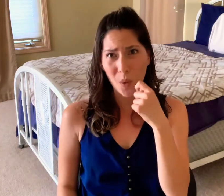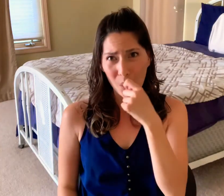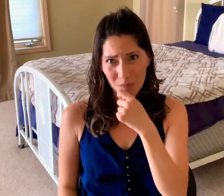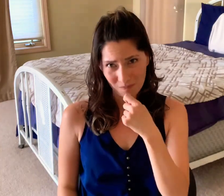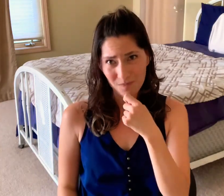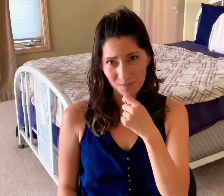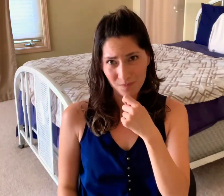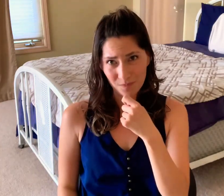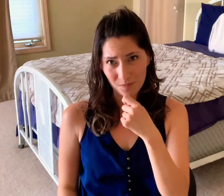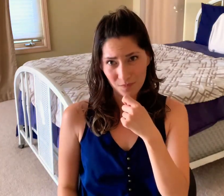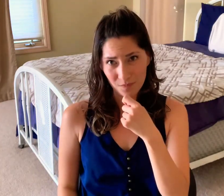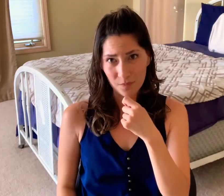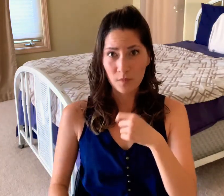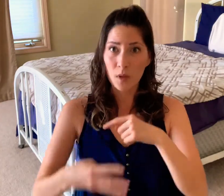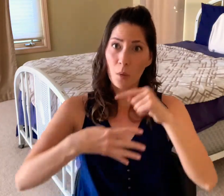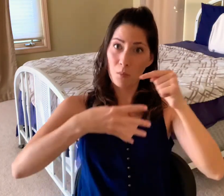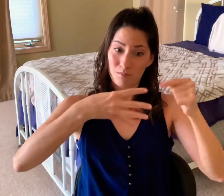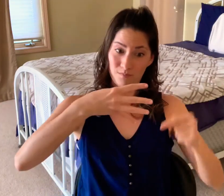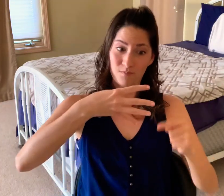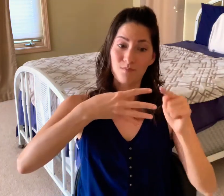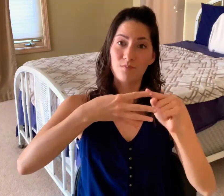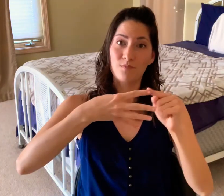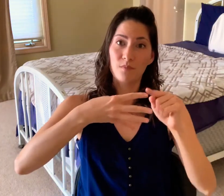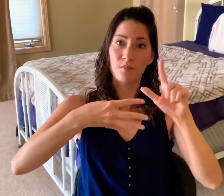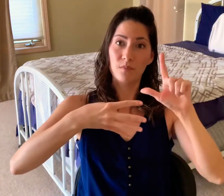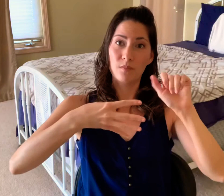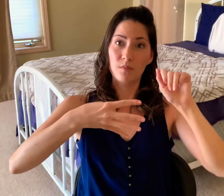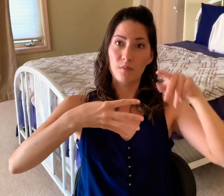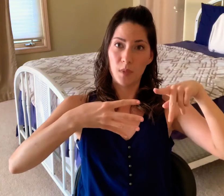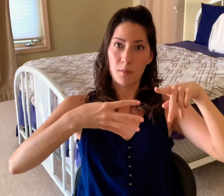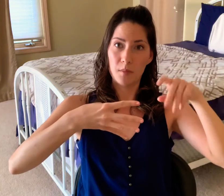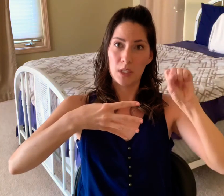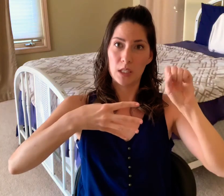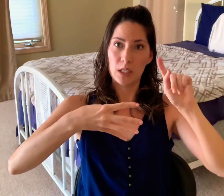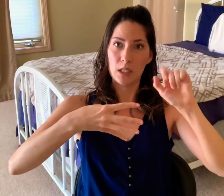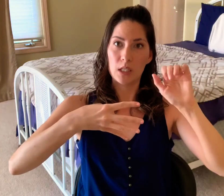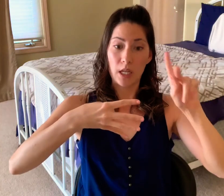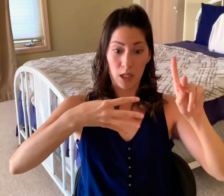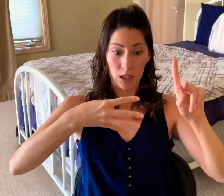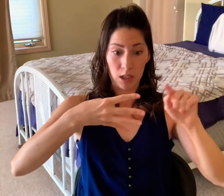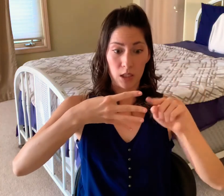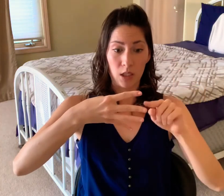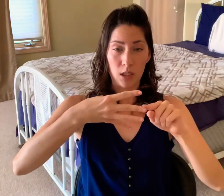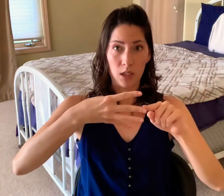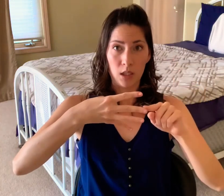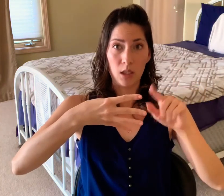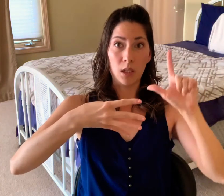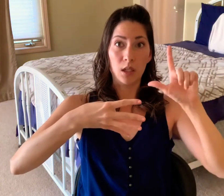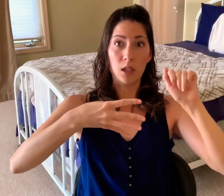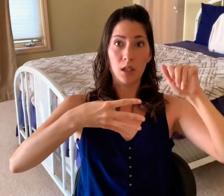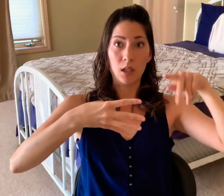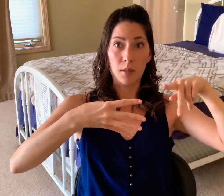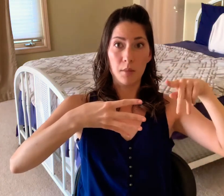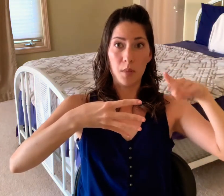Lime Life has a variety of lip collections Our varieties are lipsticks,